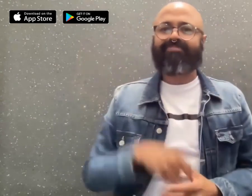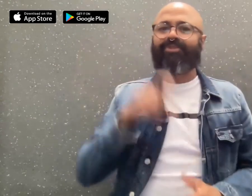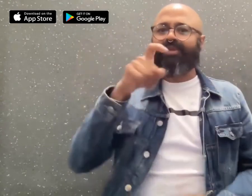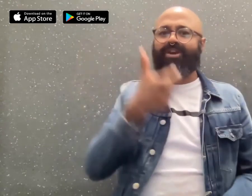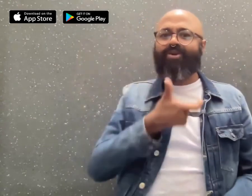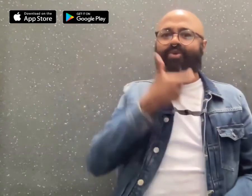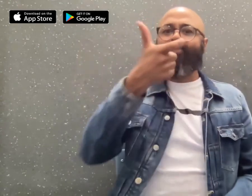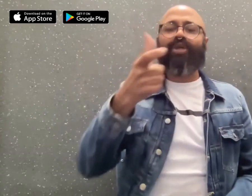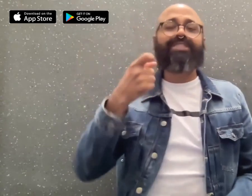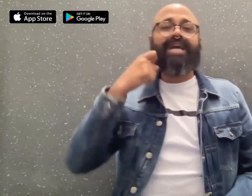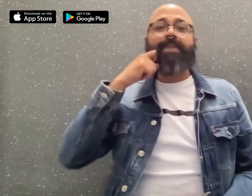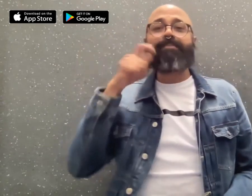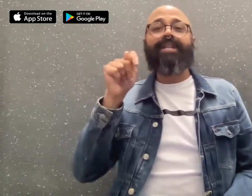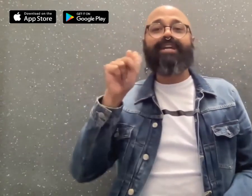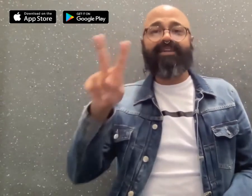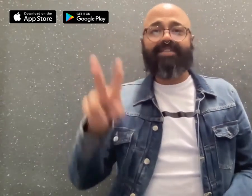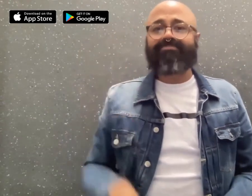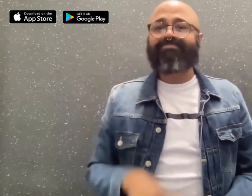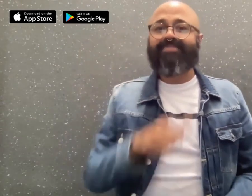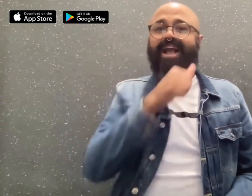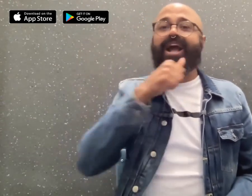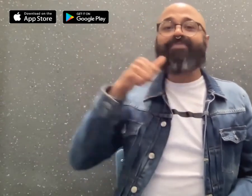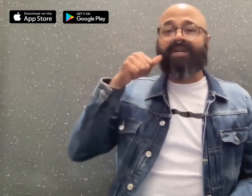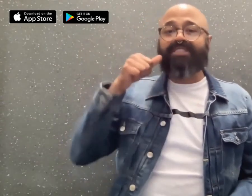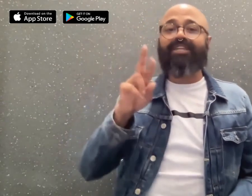you can also watch on Apple TV, Amazon, and Roku.